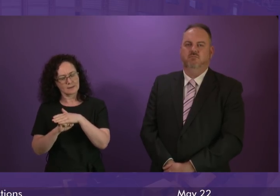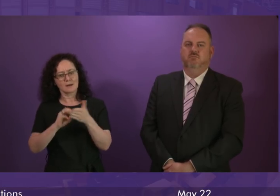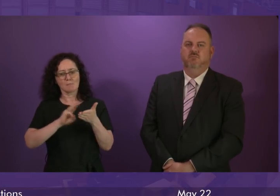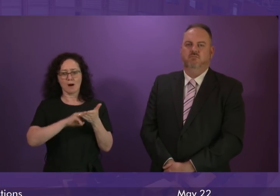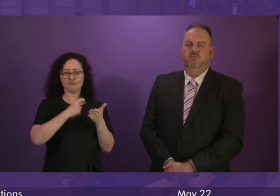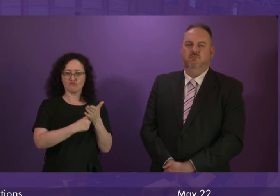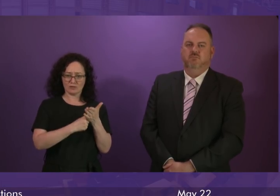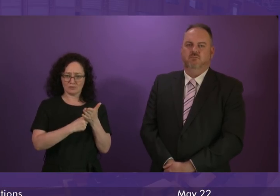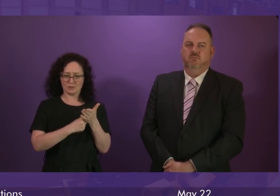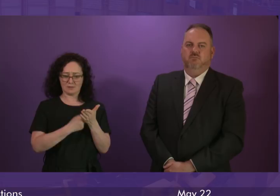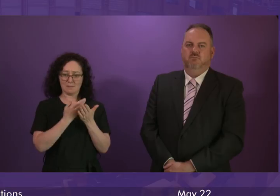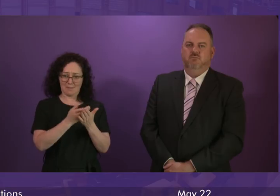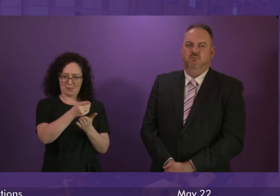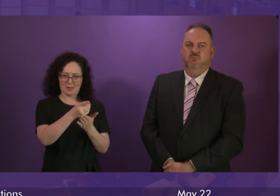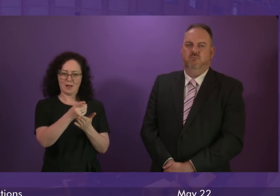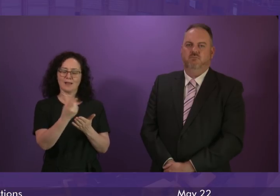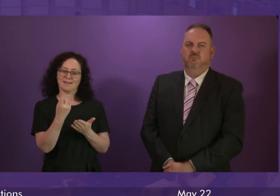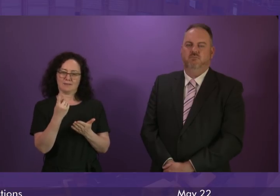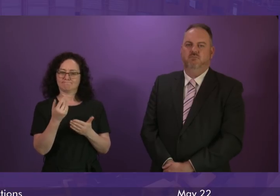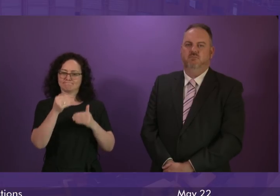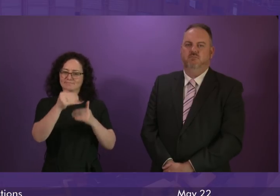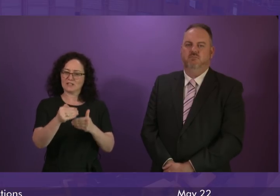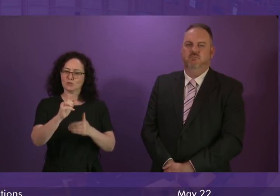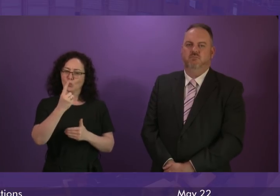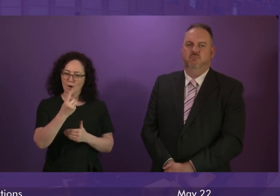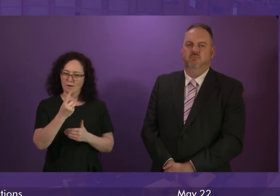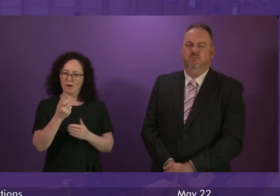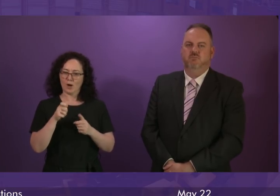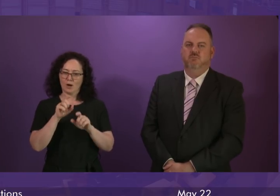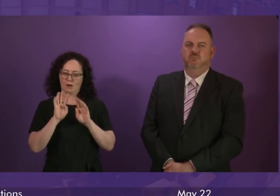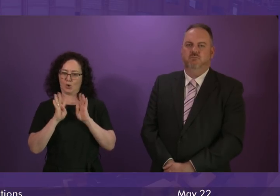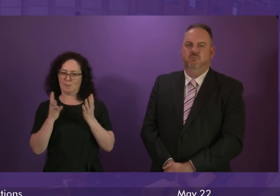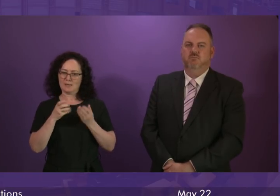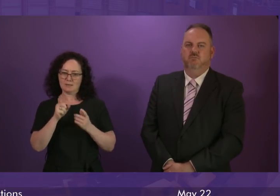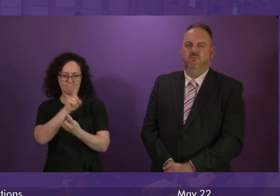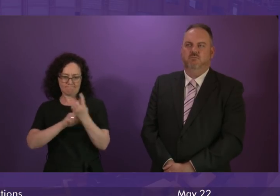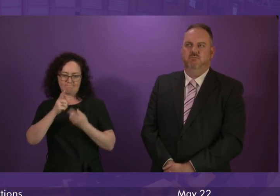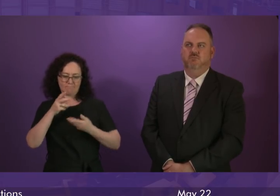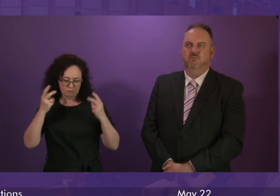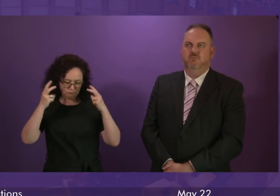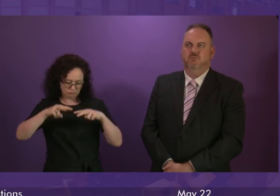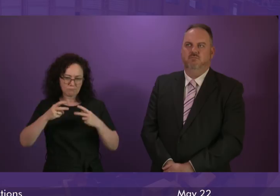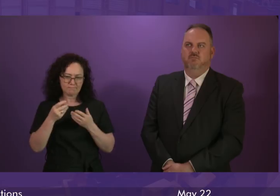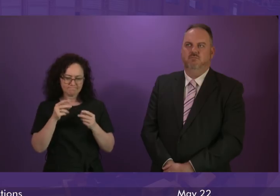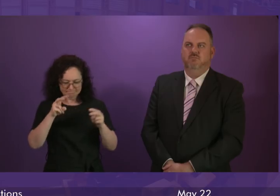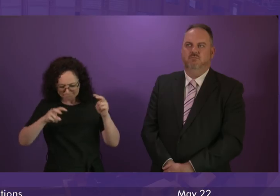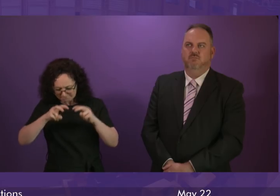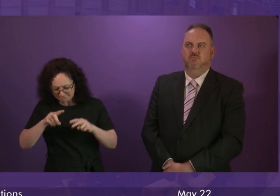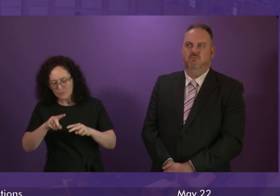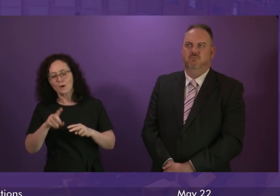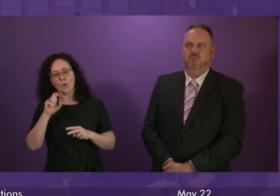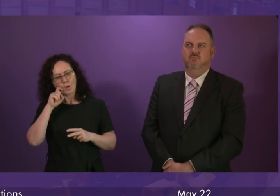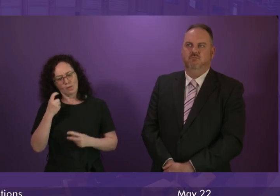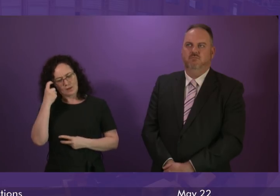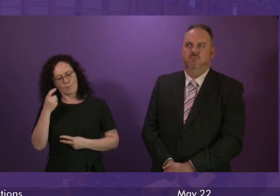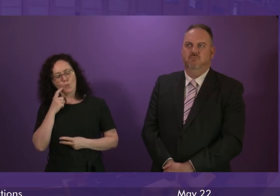relevant committee for Stage 1 scrutiny and I will give a commitment today that we will consider the Stage 1 report from the committee carefully when that is published.